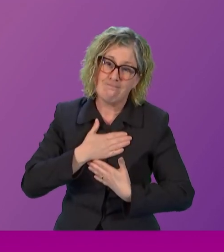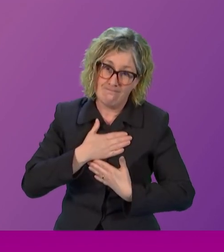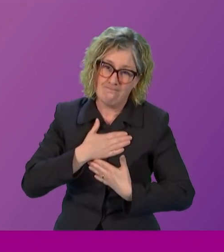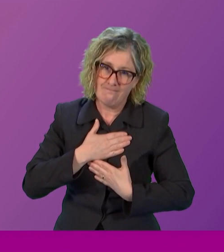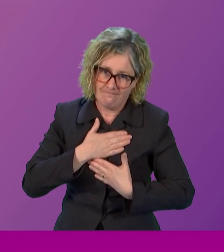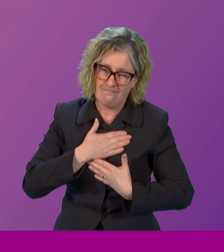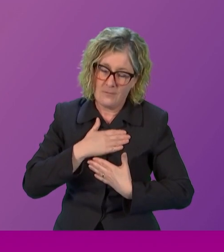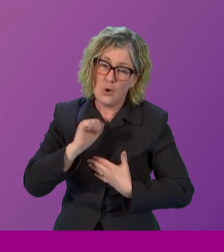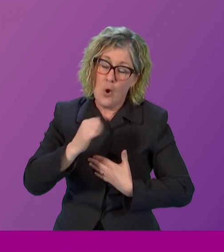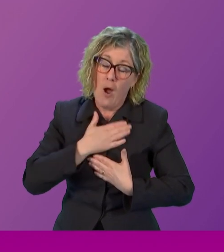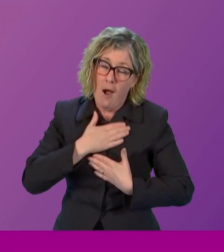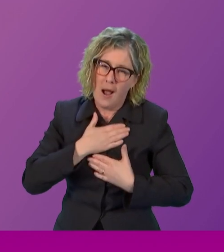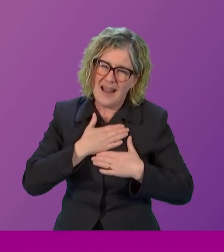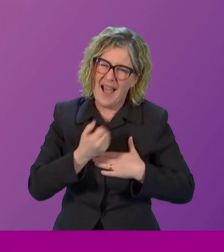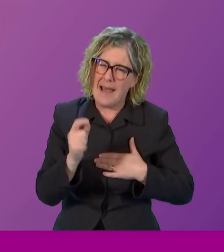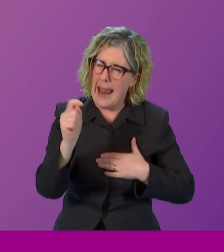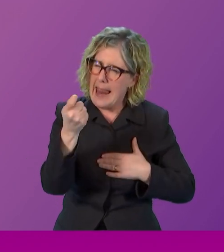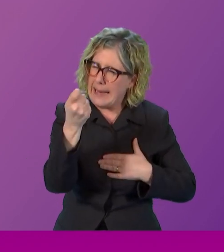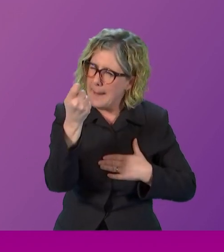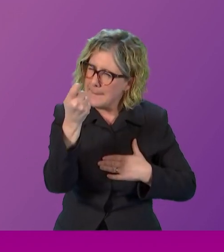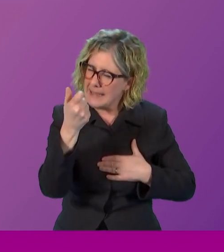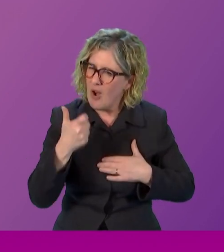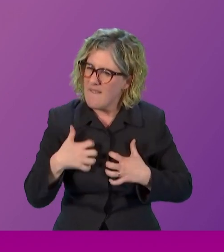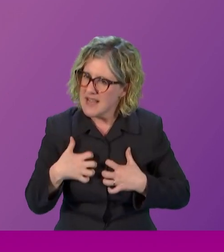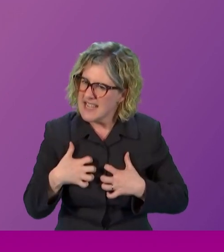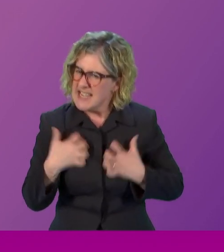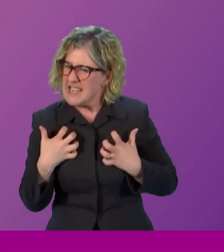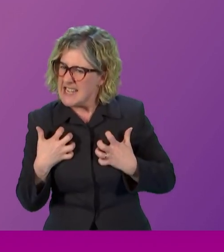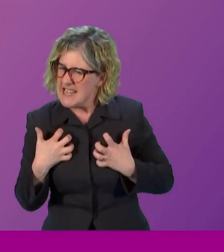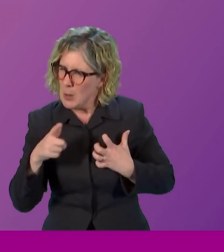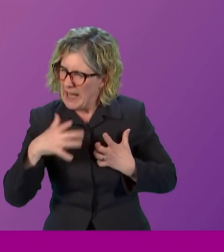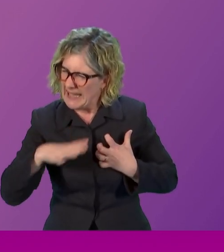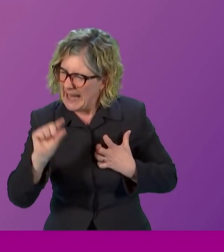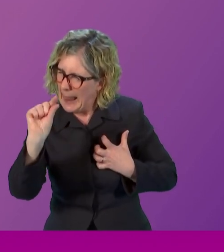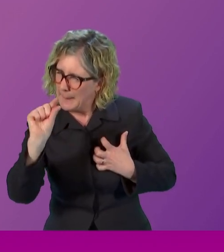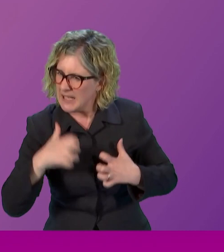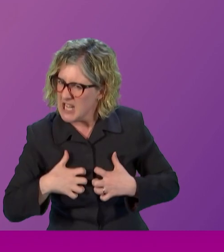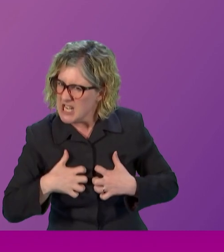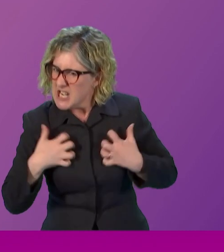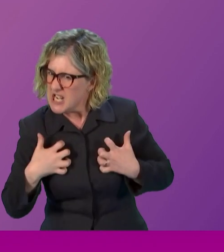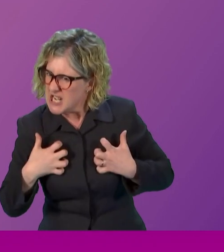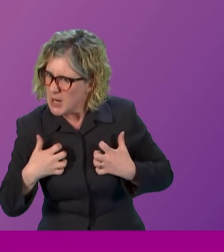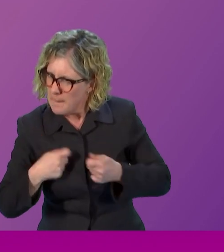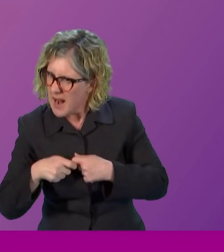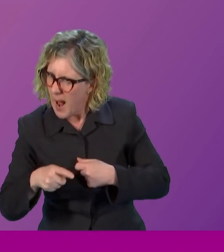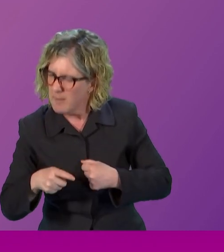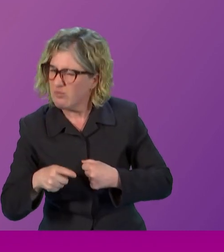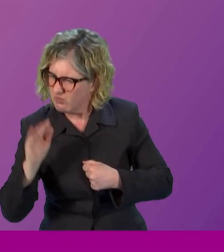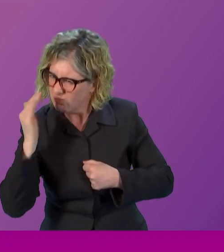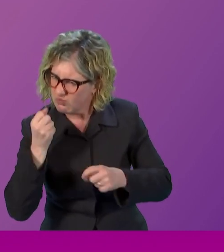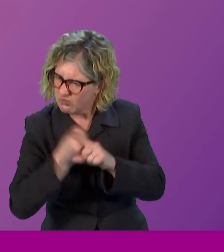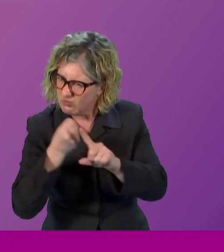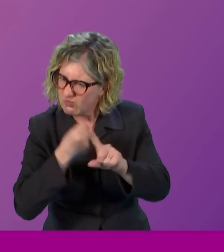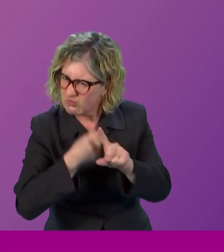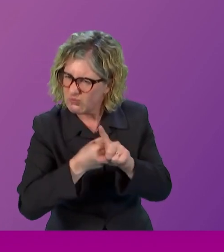laced with a little bit of that rage that is always necessary for social progress everywhere